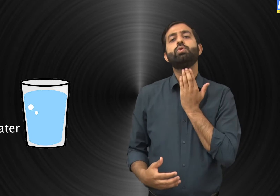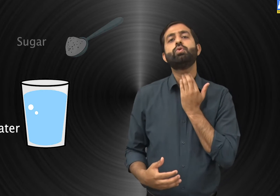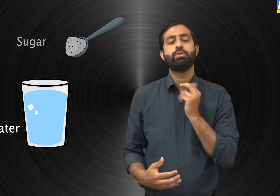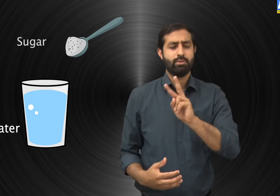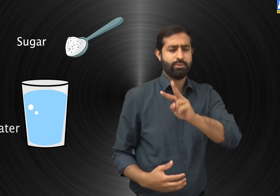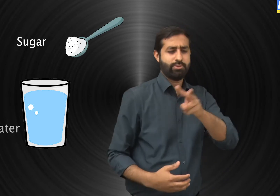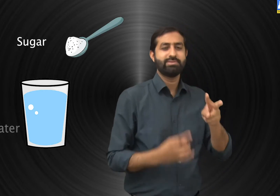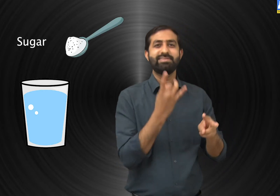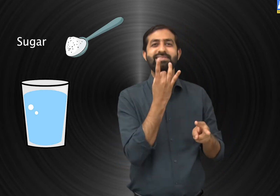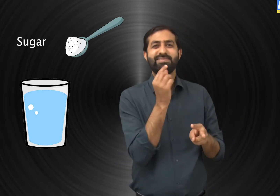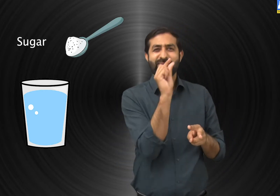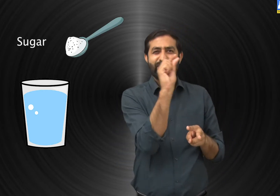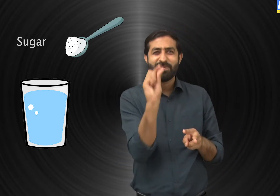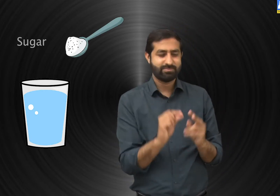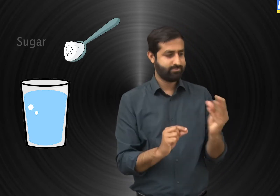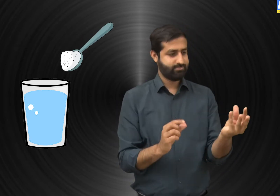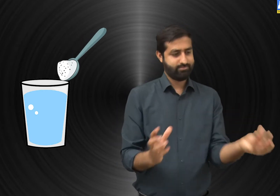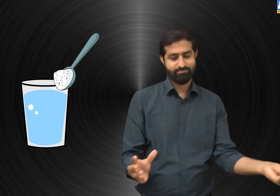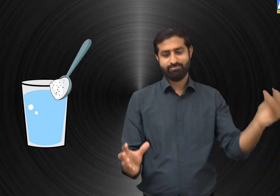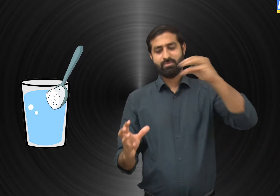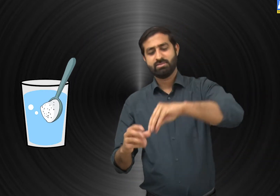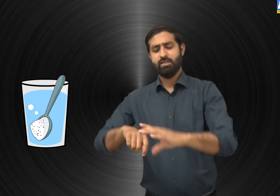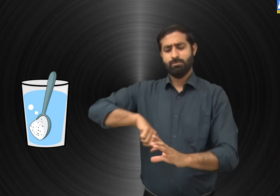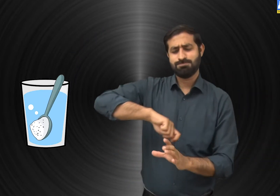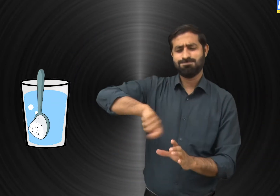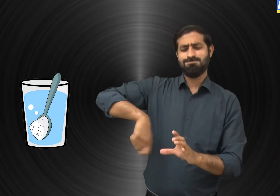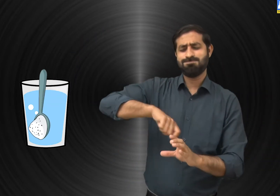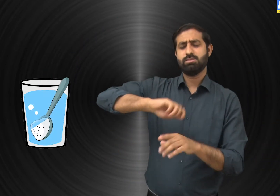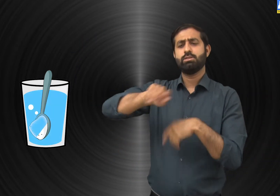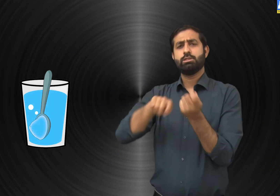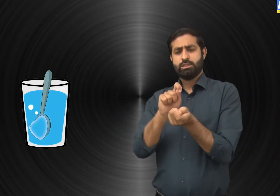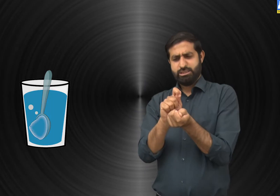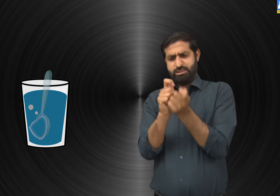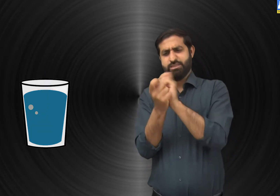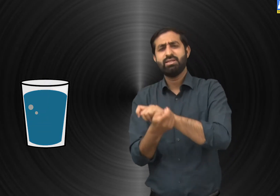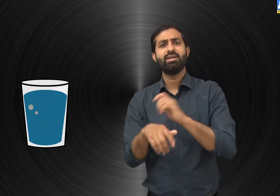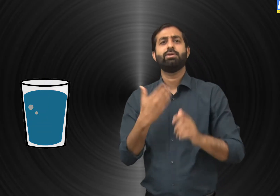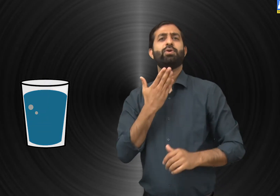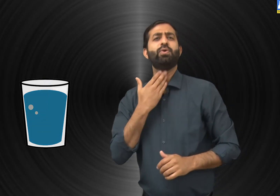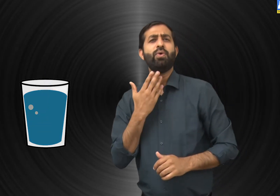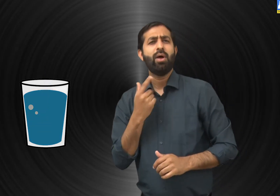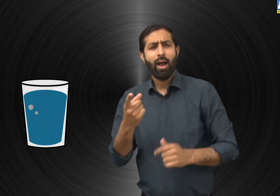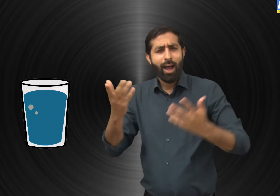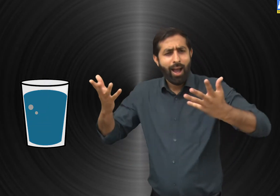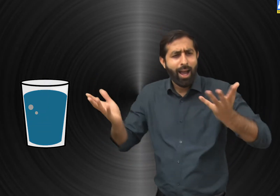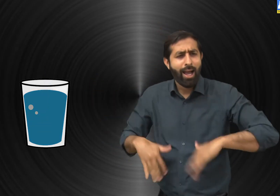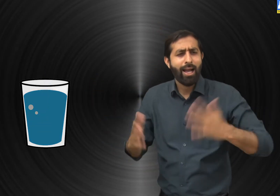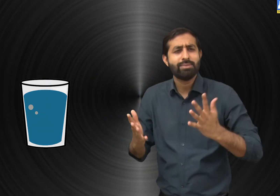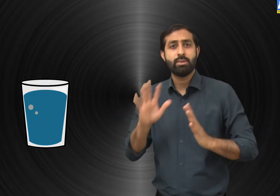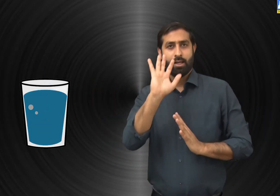add sugar in a glass of water, it dissolves after some time. How does it dissolve?